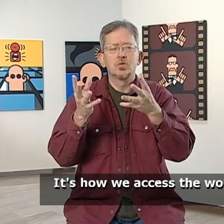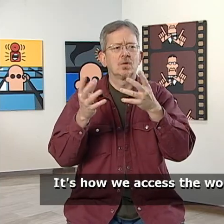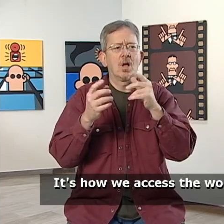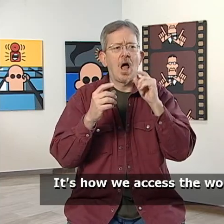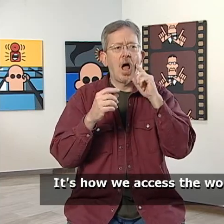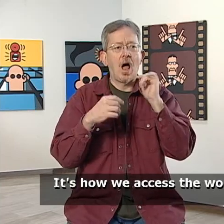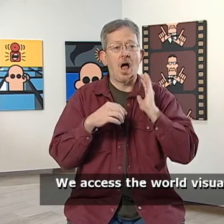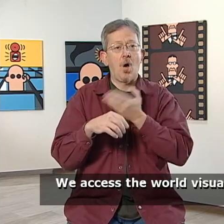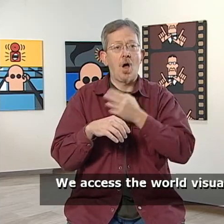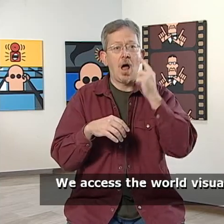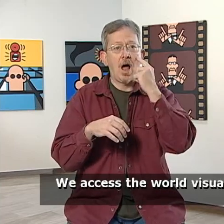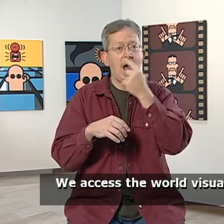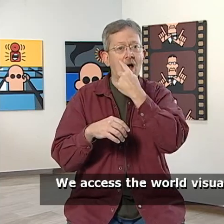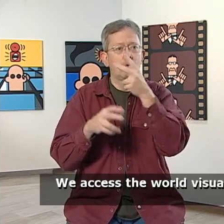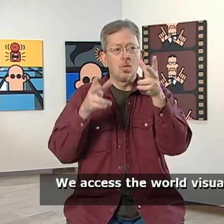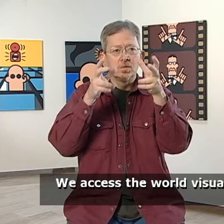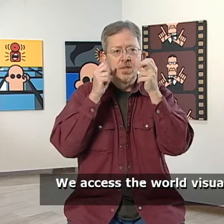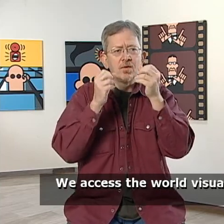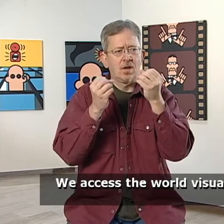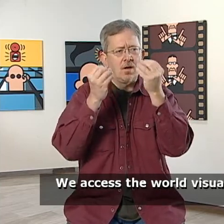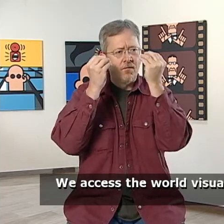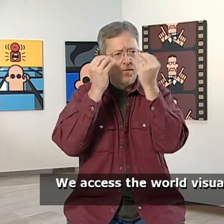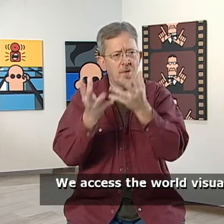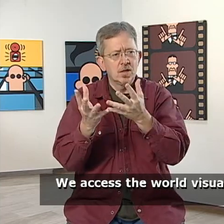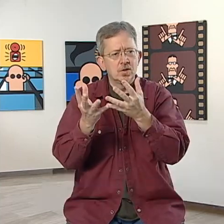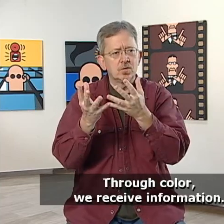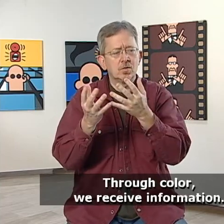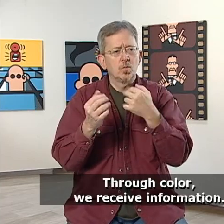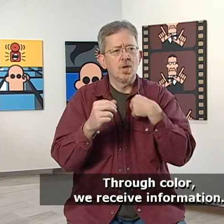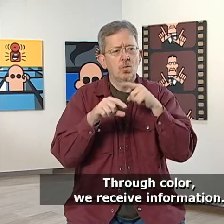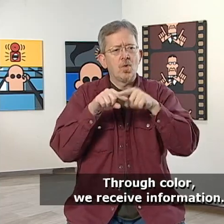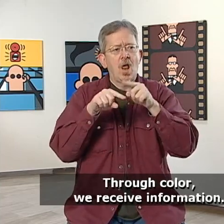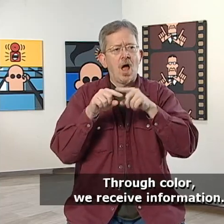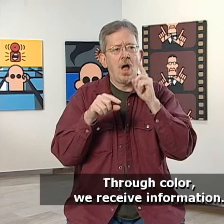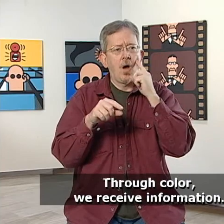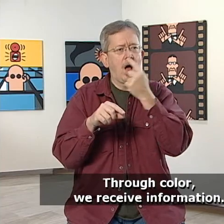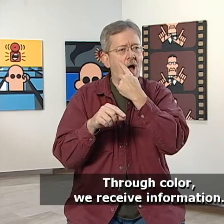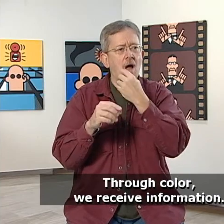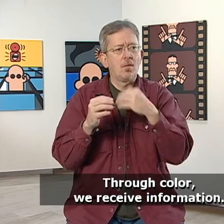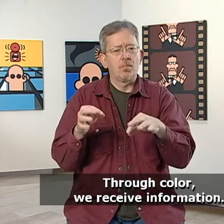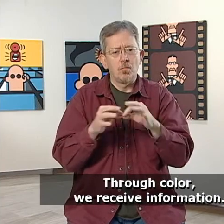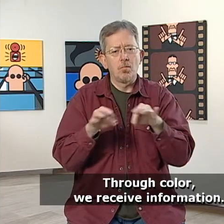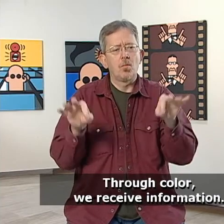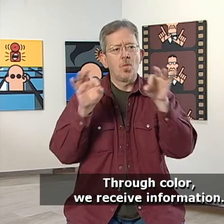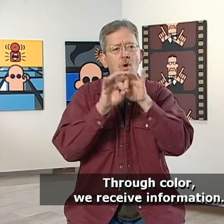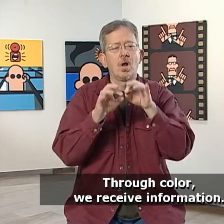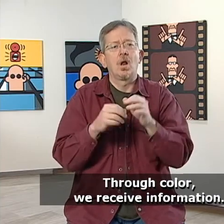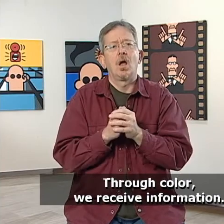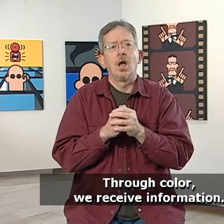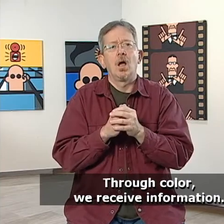how we access the world. We access the world visually. Through color, we receive information.